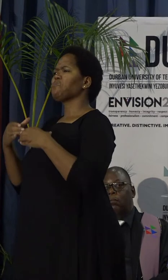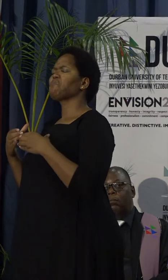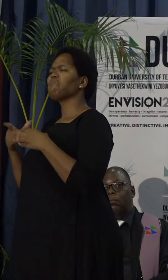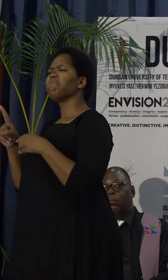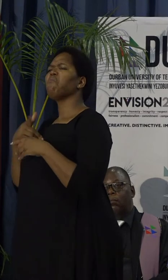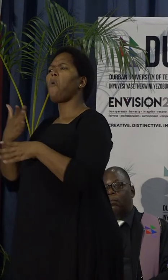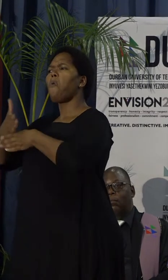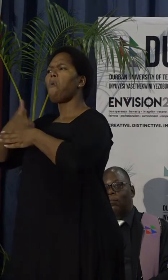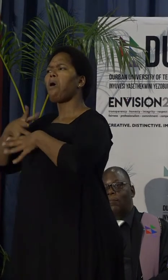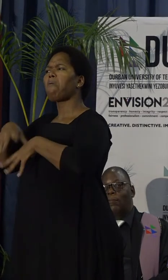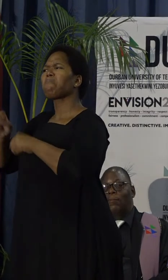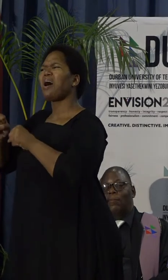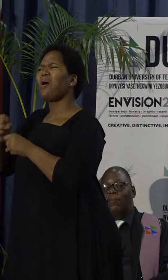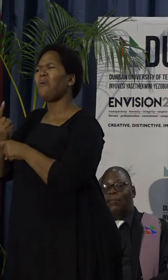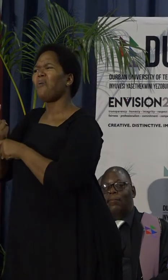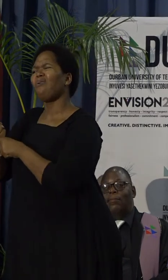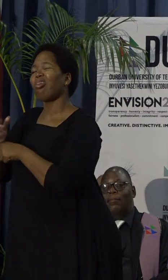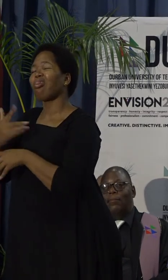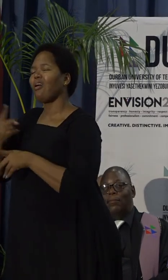stand in the way.